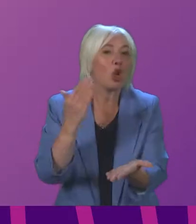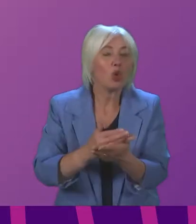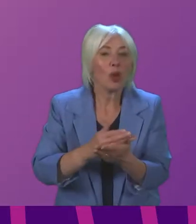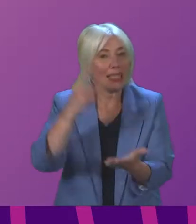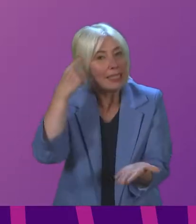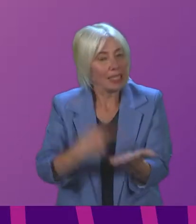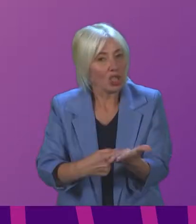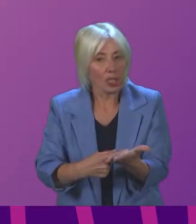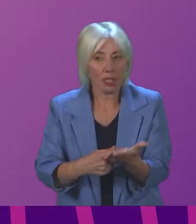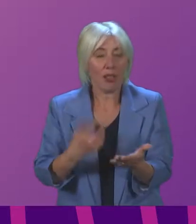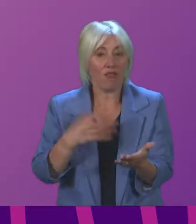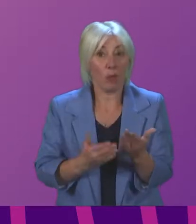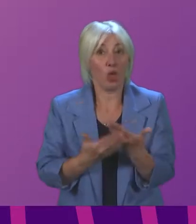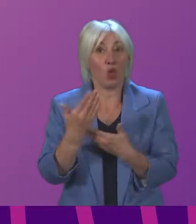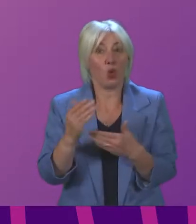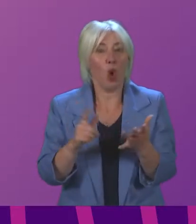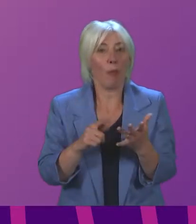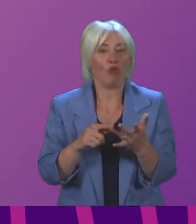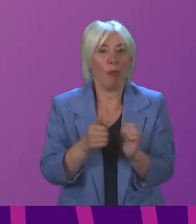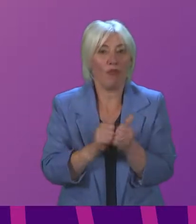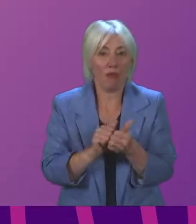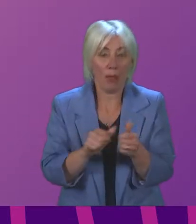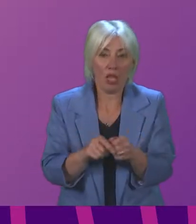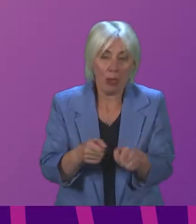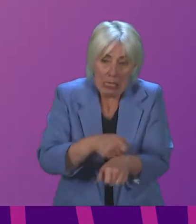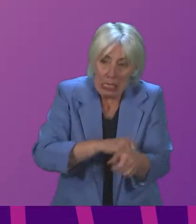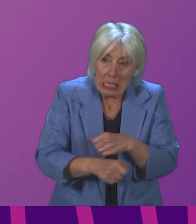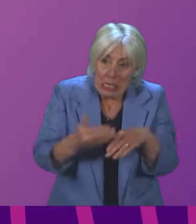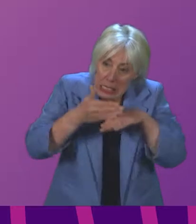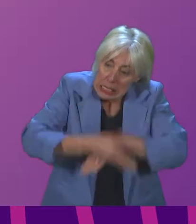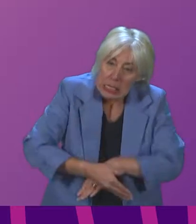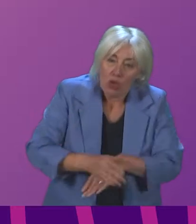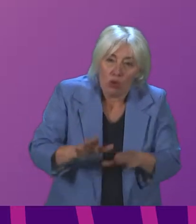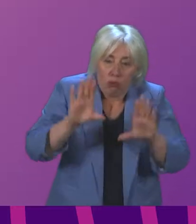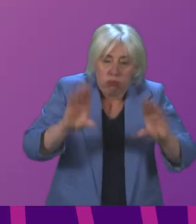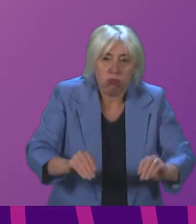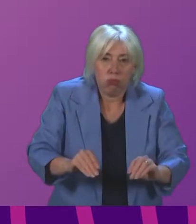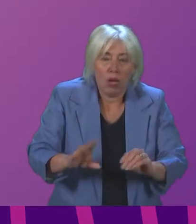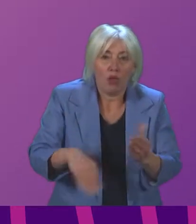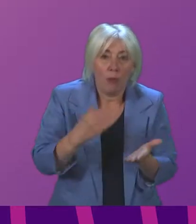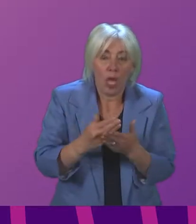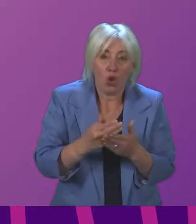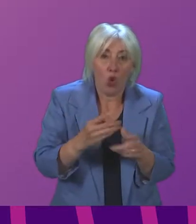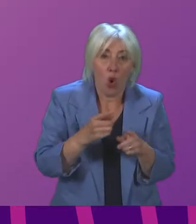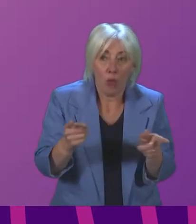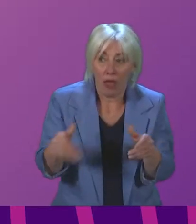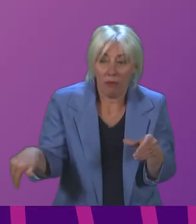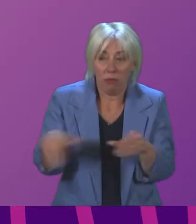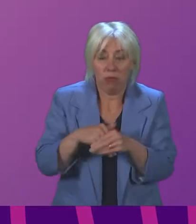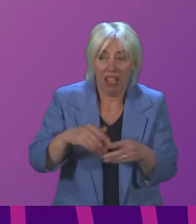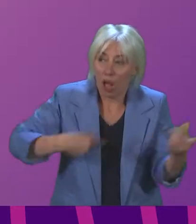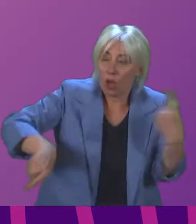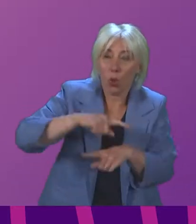as a result of the new variant and the need to double down on our efforts once more are made with the well-being of those that have been hardest hit in mind.